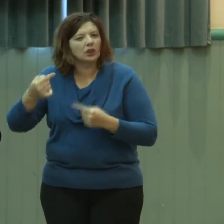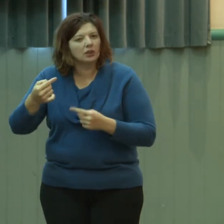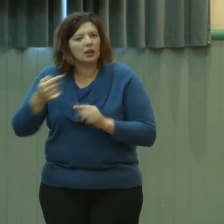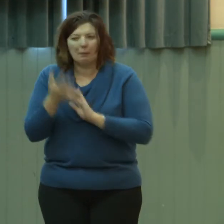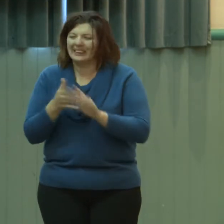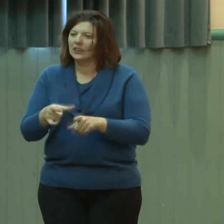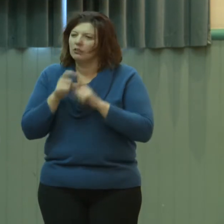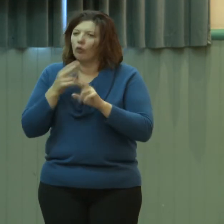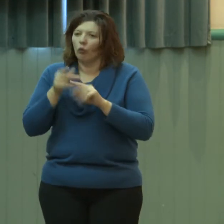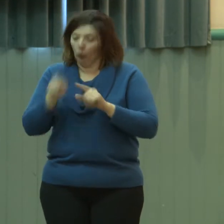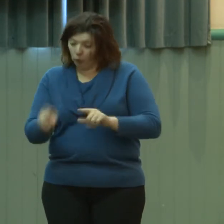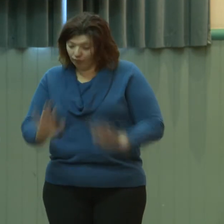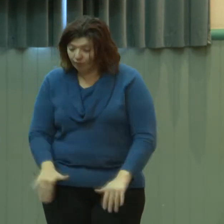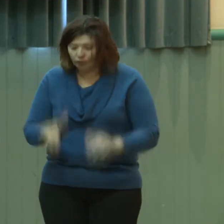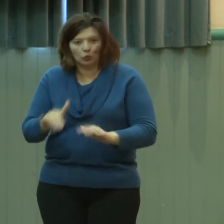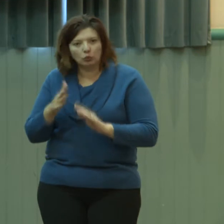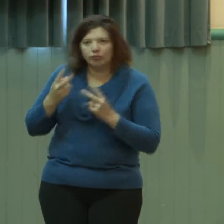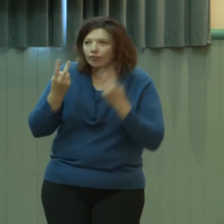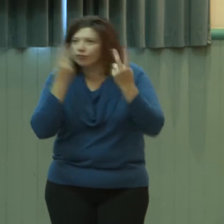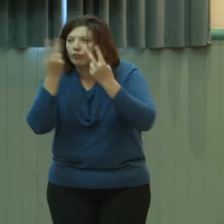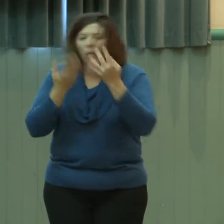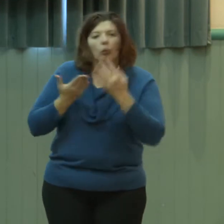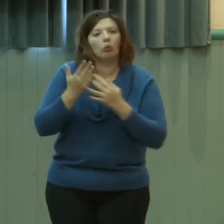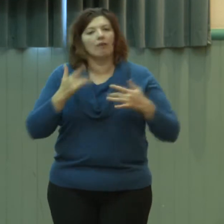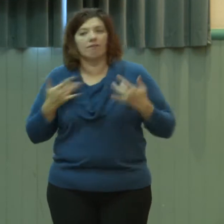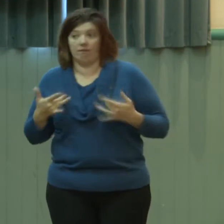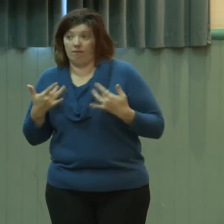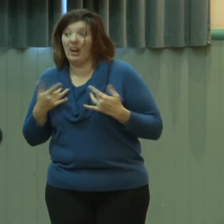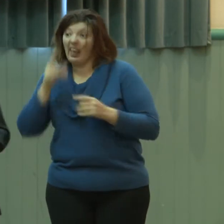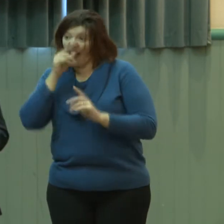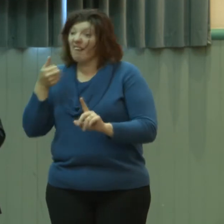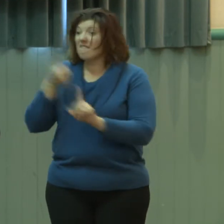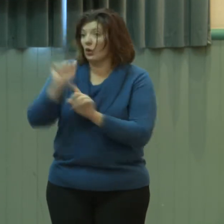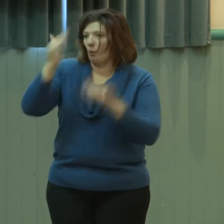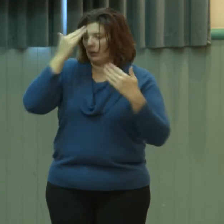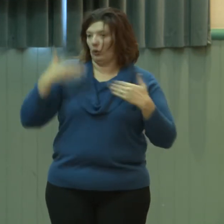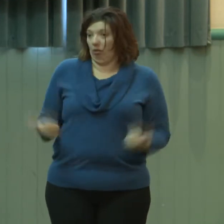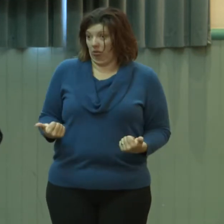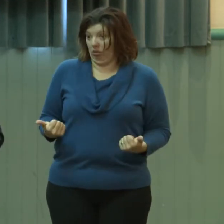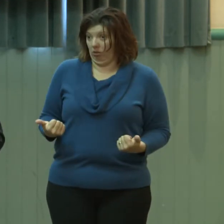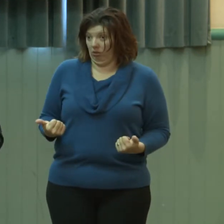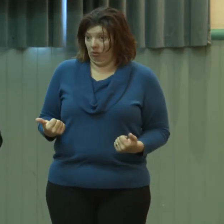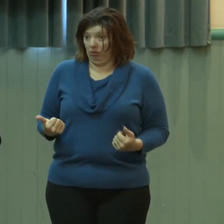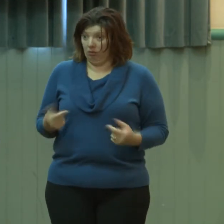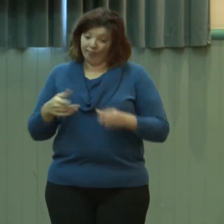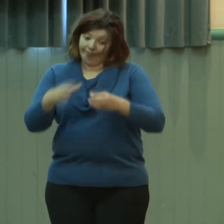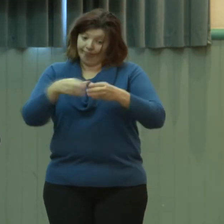things may lead you to have more mental health difficulties. On the other hand, the other 20% of genetic causes are what we would call non